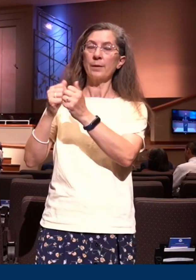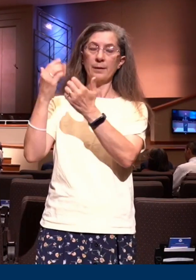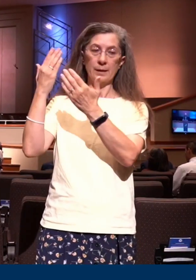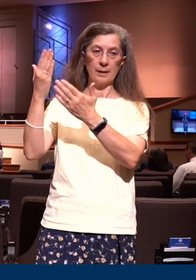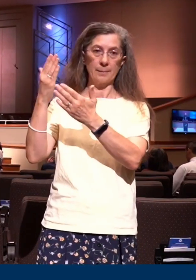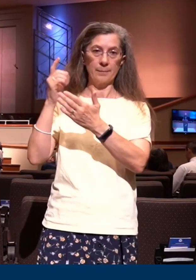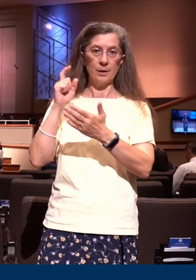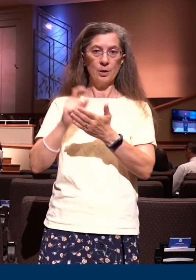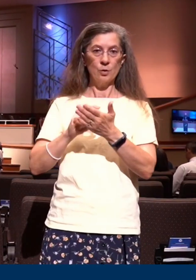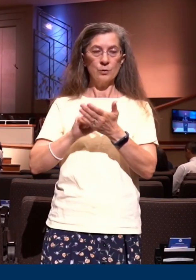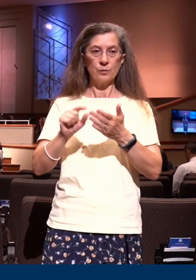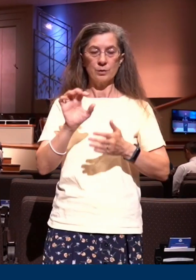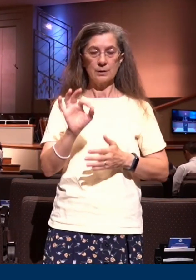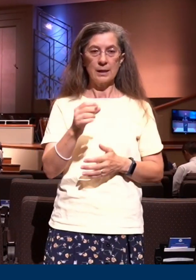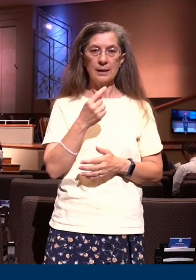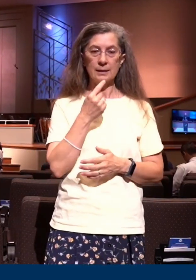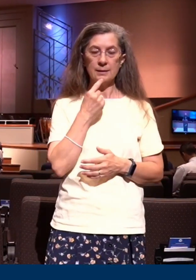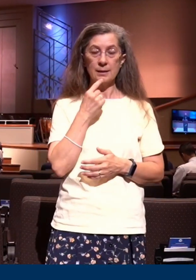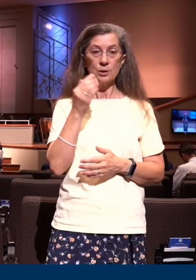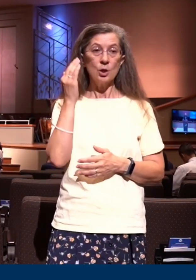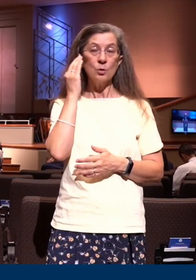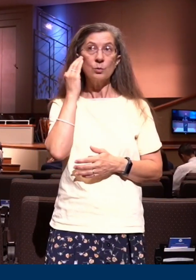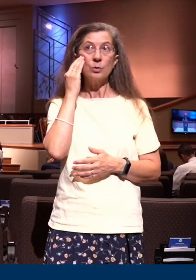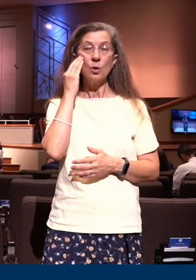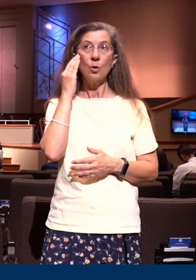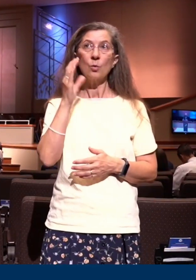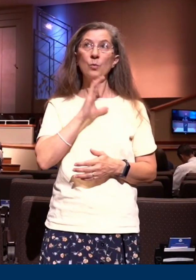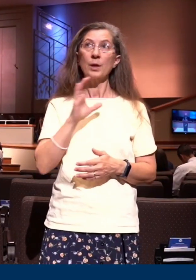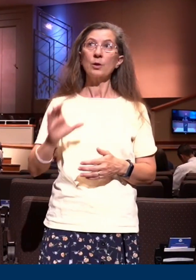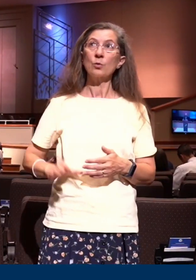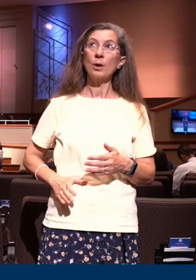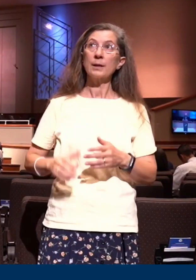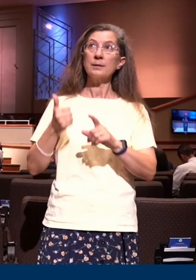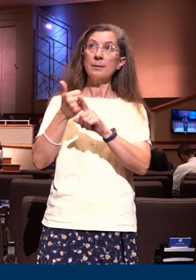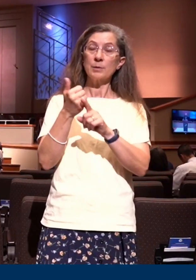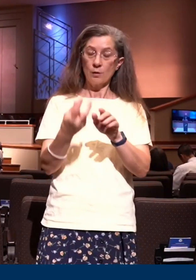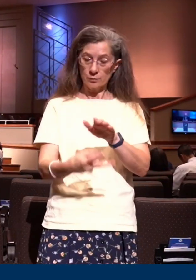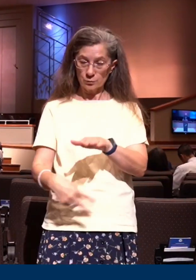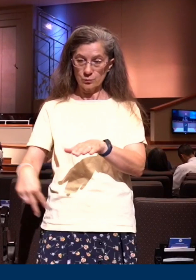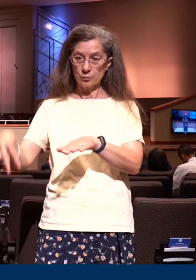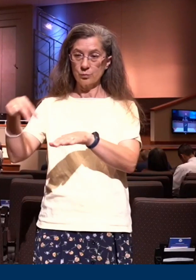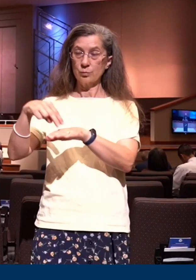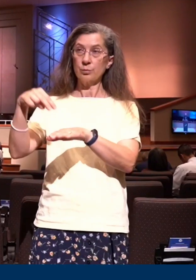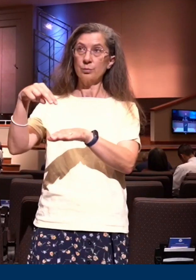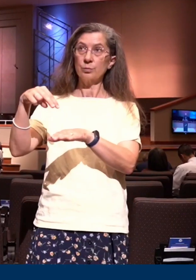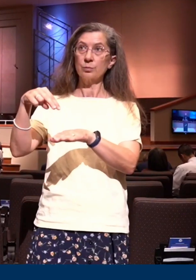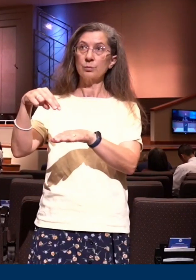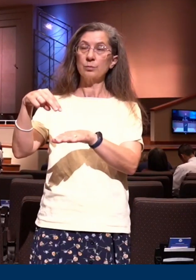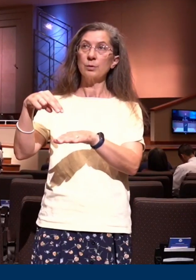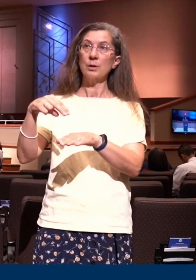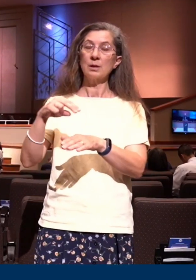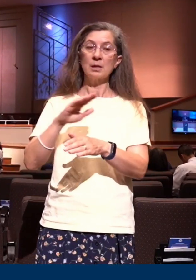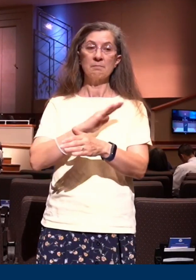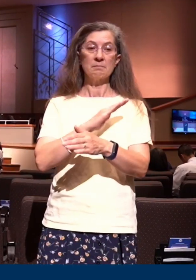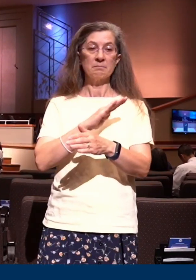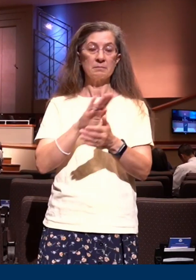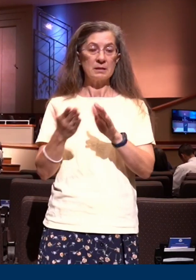verse 9, knowing that Christ being raised from the dead dieth no more death hath dominion no more